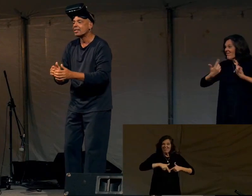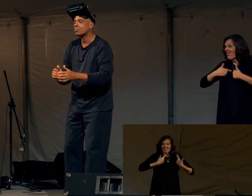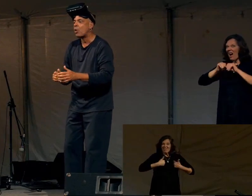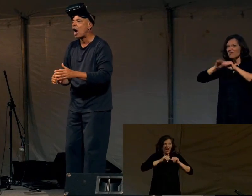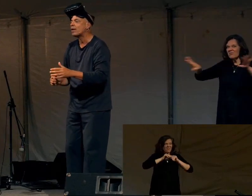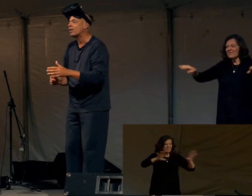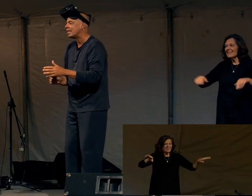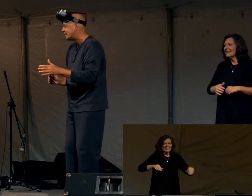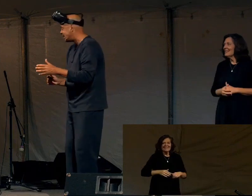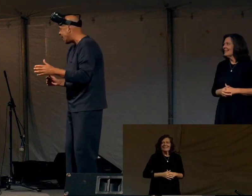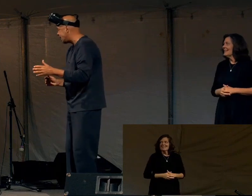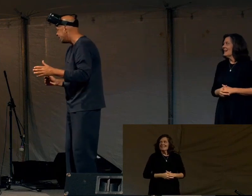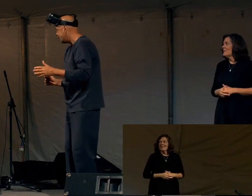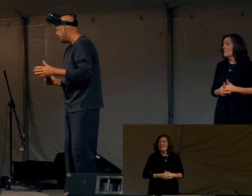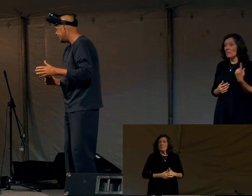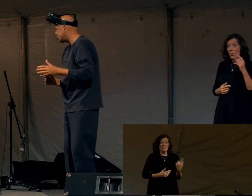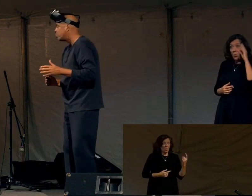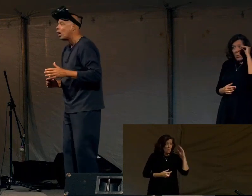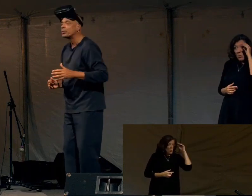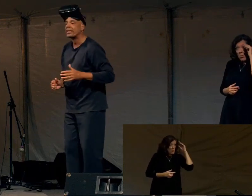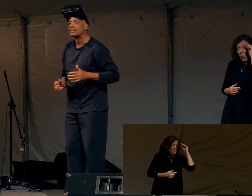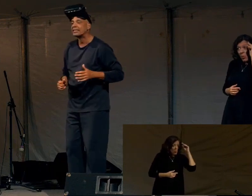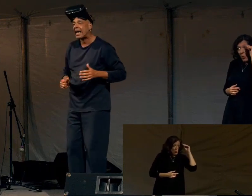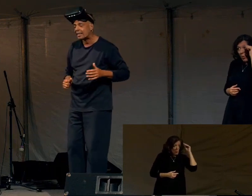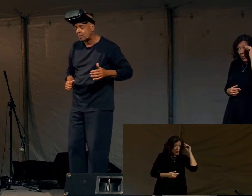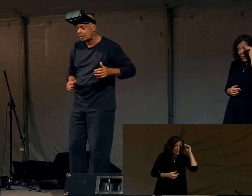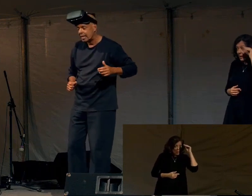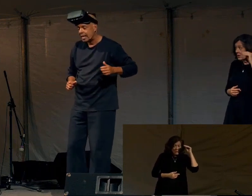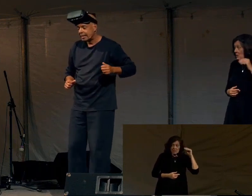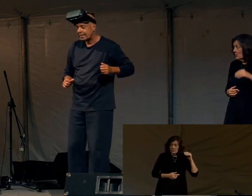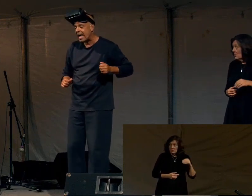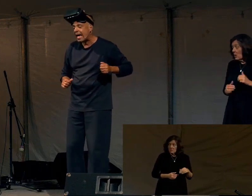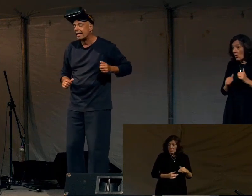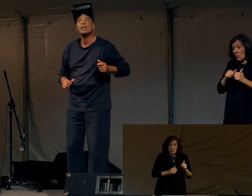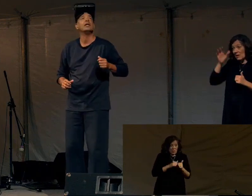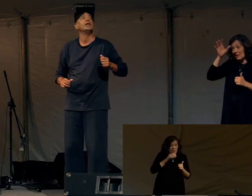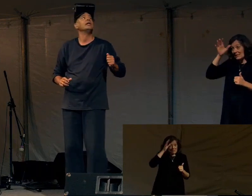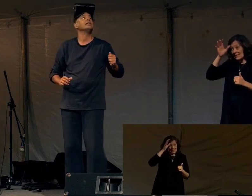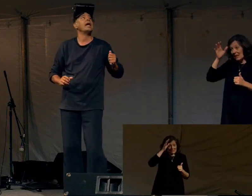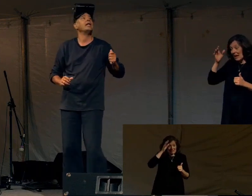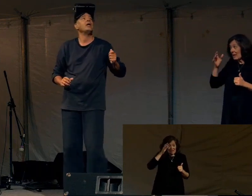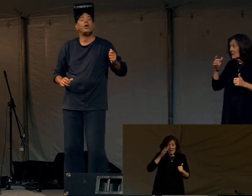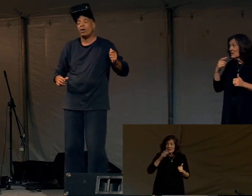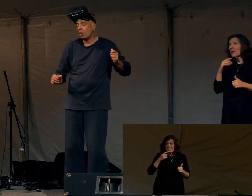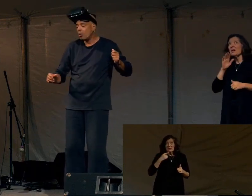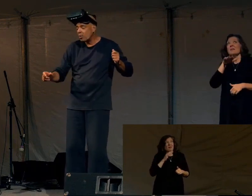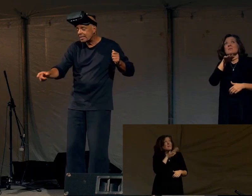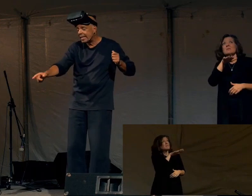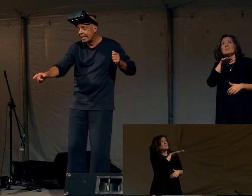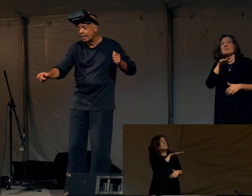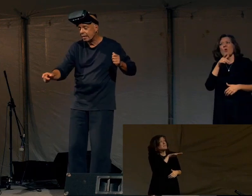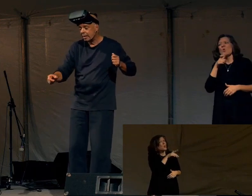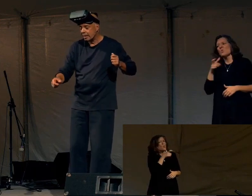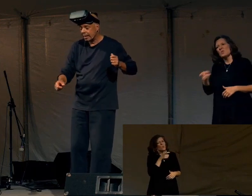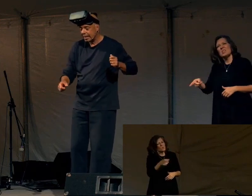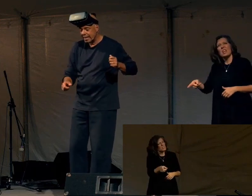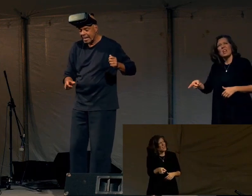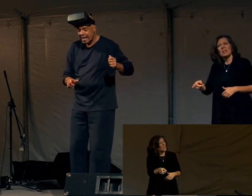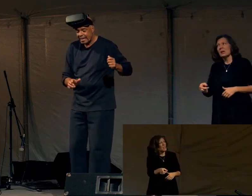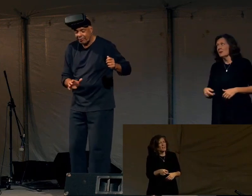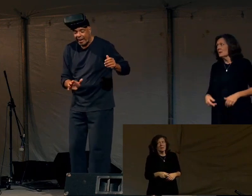and this boy with his dad this boy with his dad goes dad dad who is he